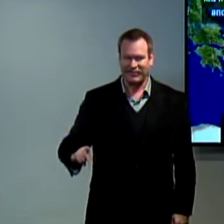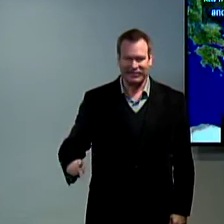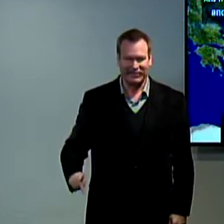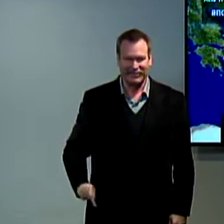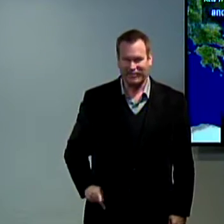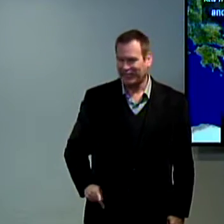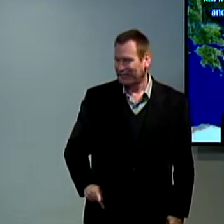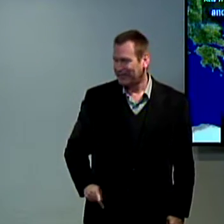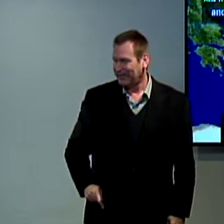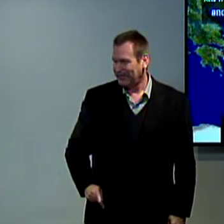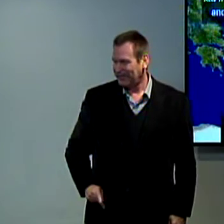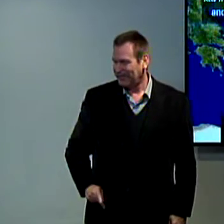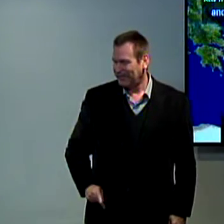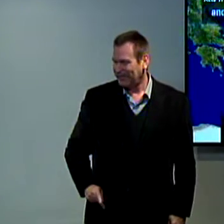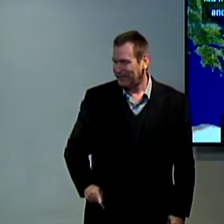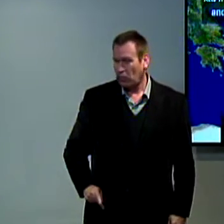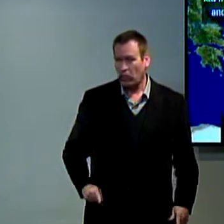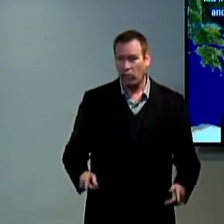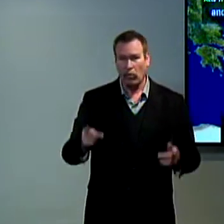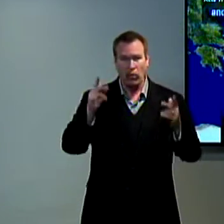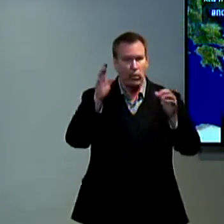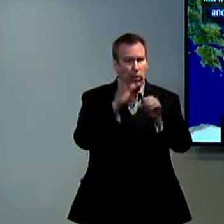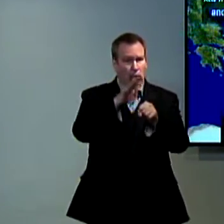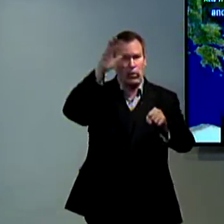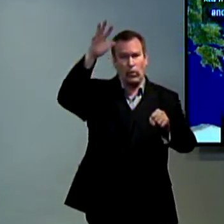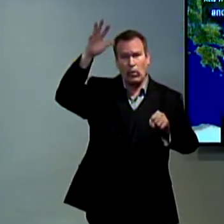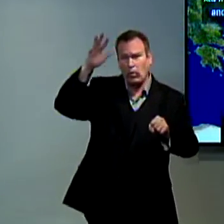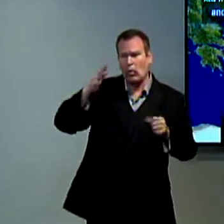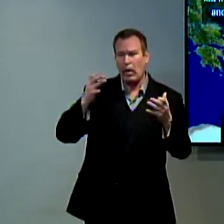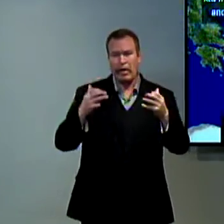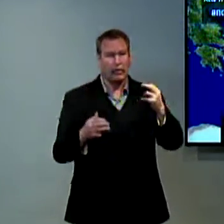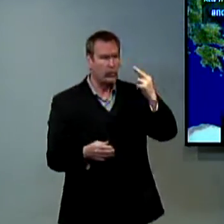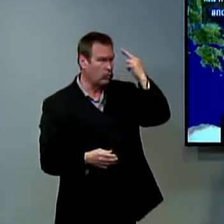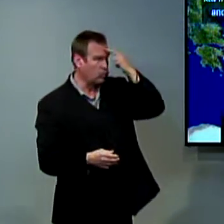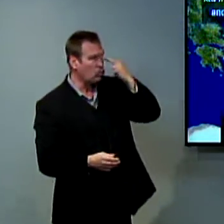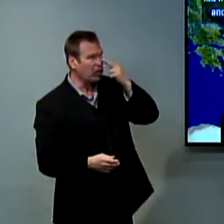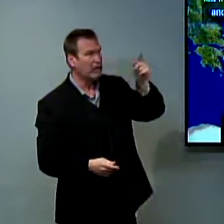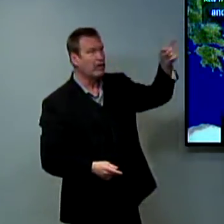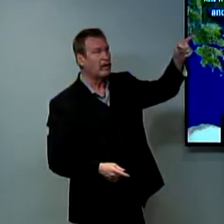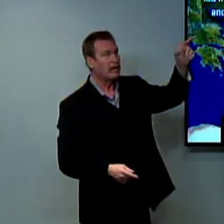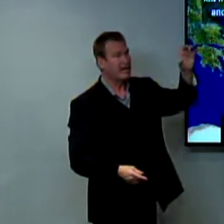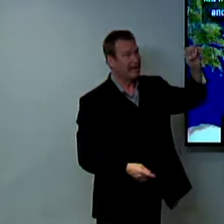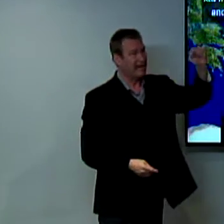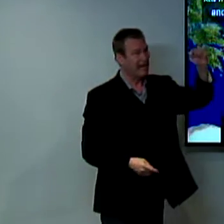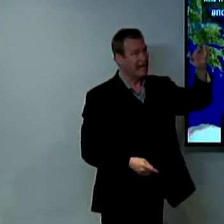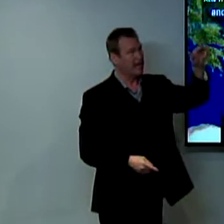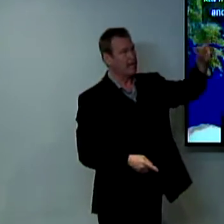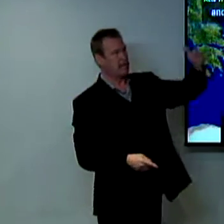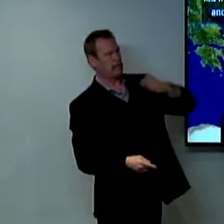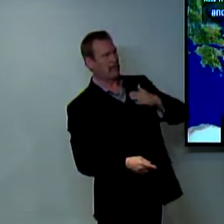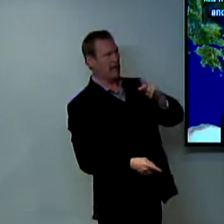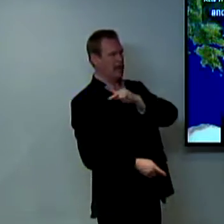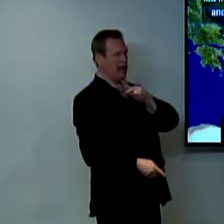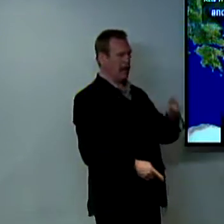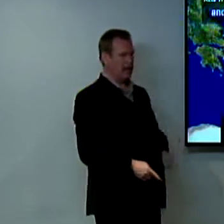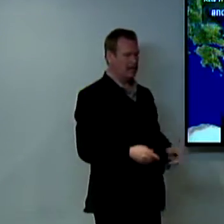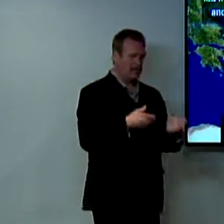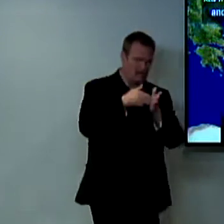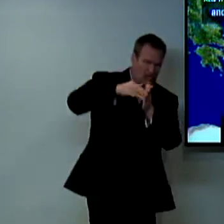because Paul was telling them that Jesus was the true king these people were angry they were beyond